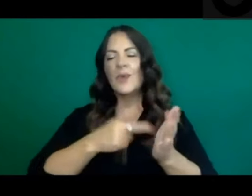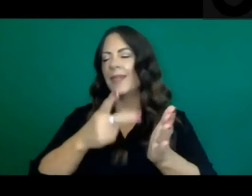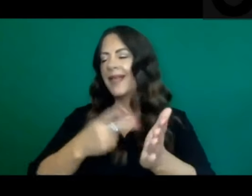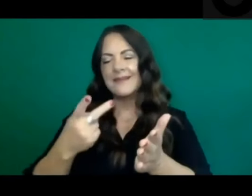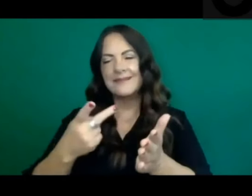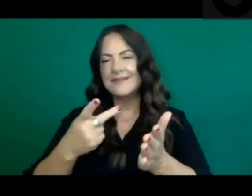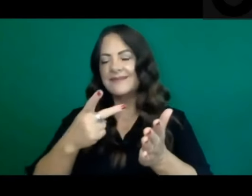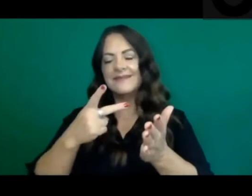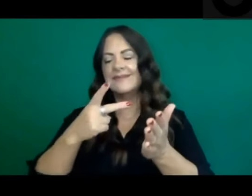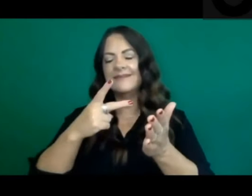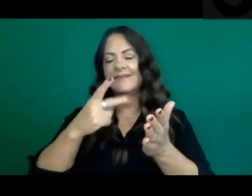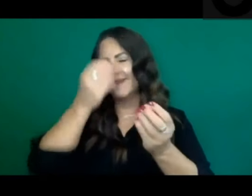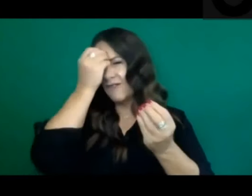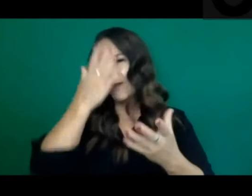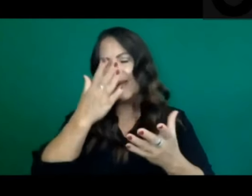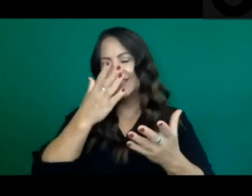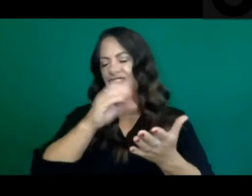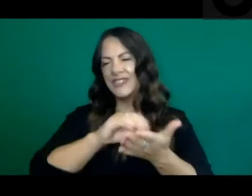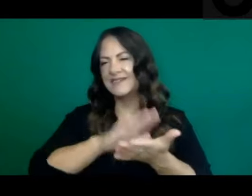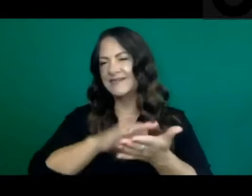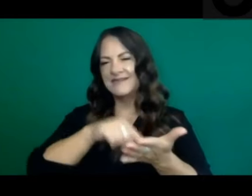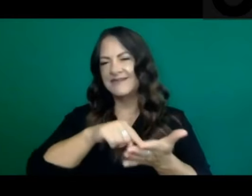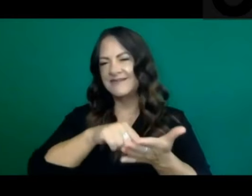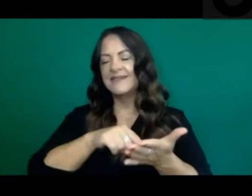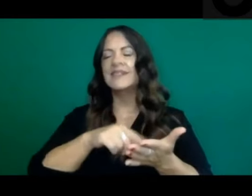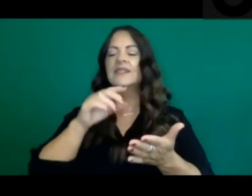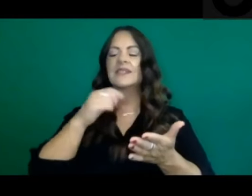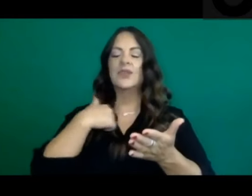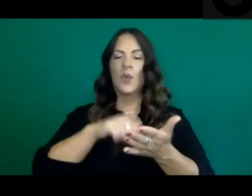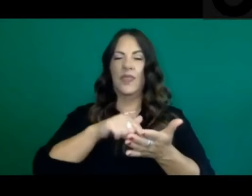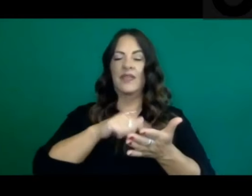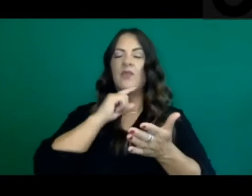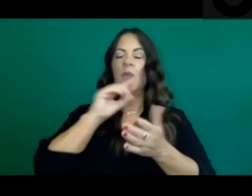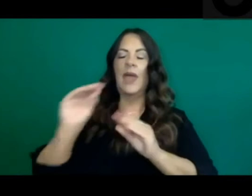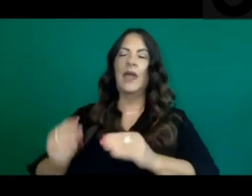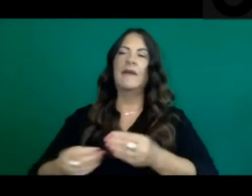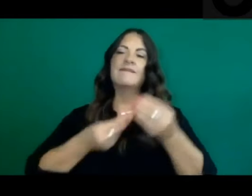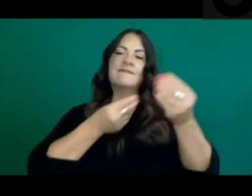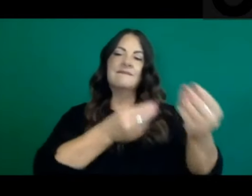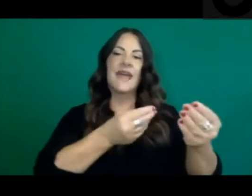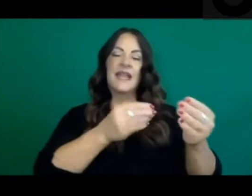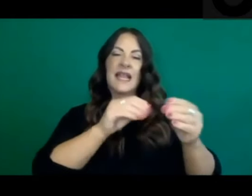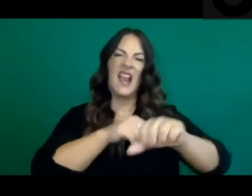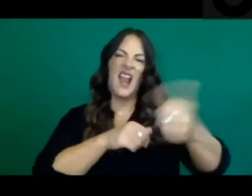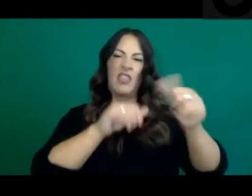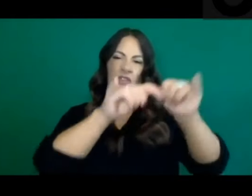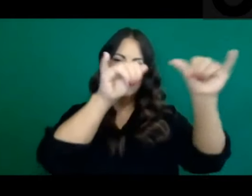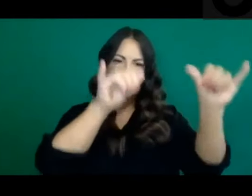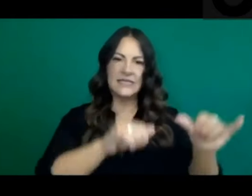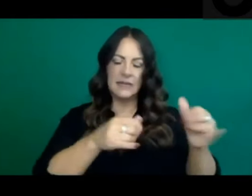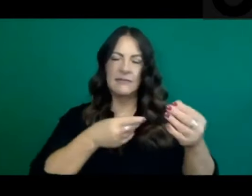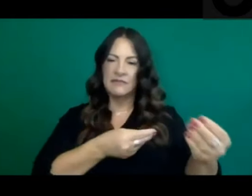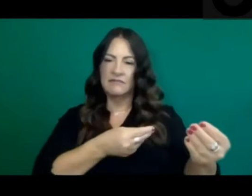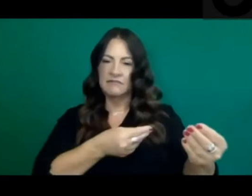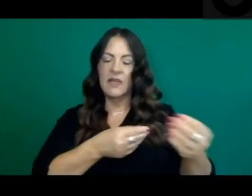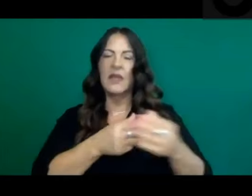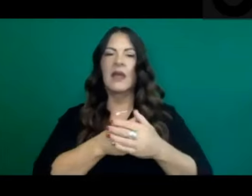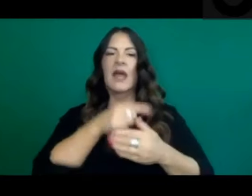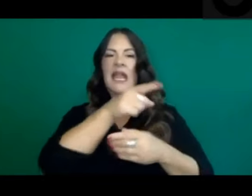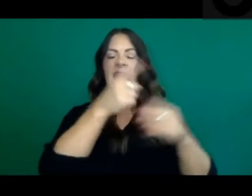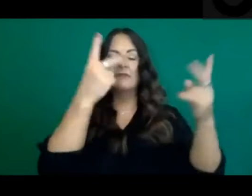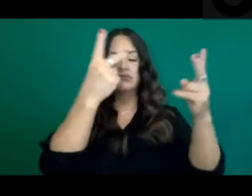we send all of the unique records into another system of which about 14